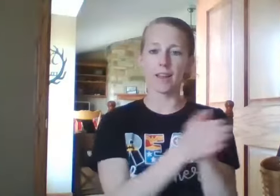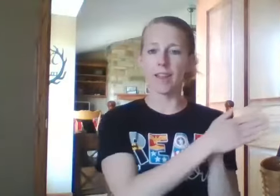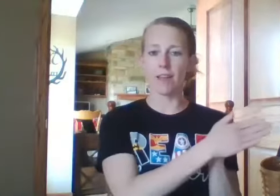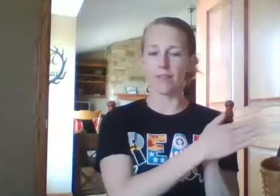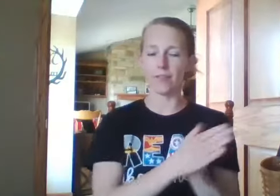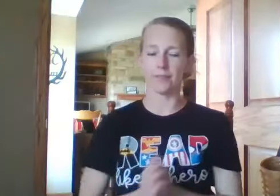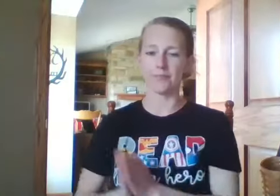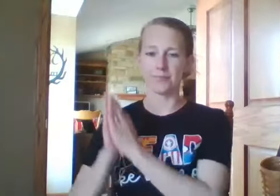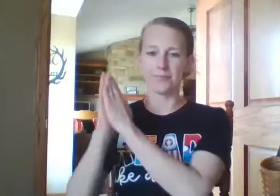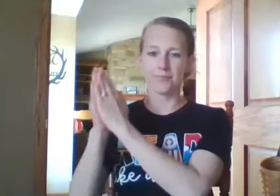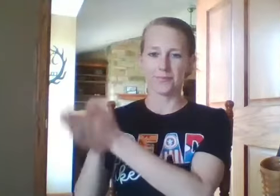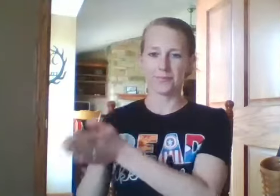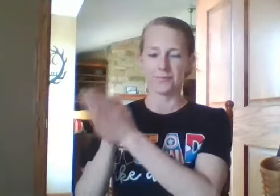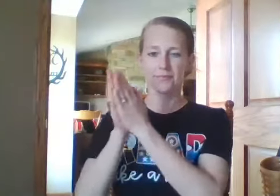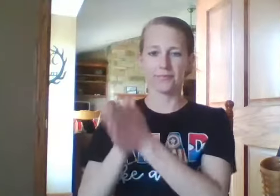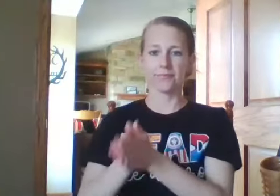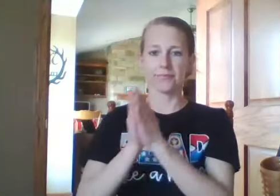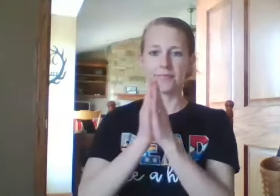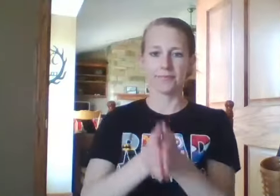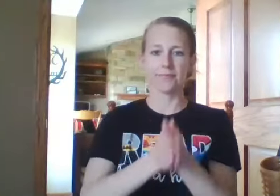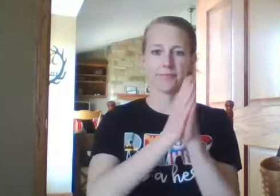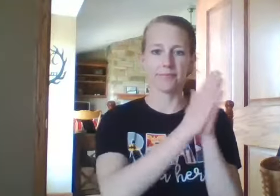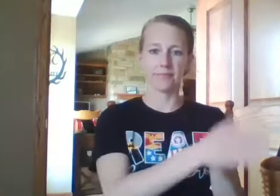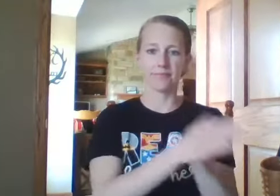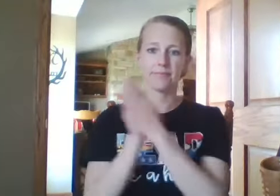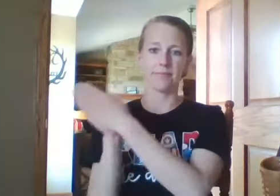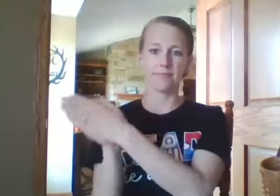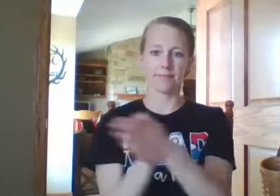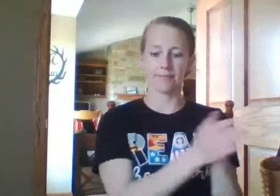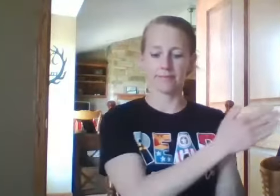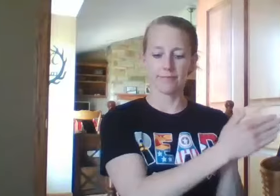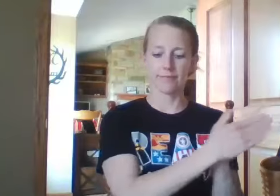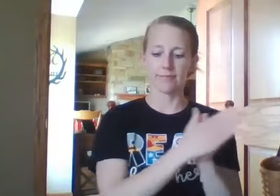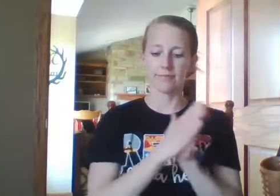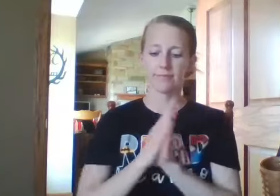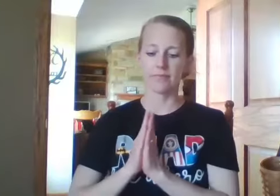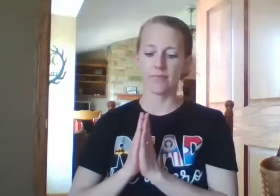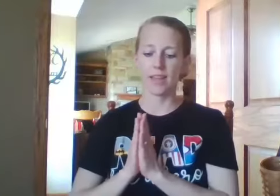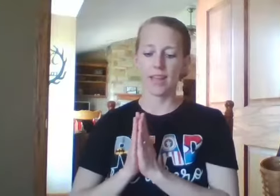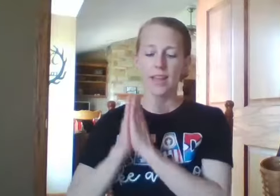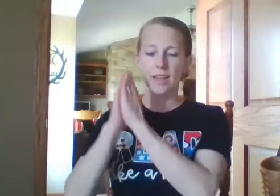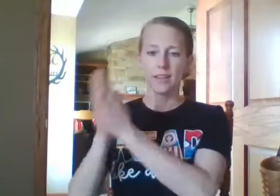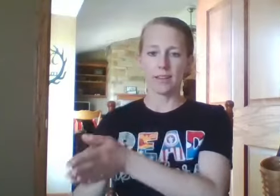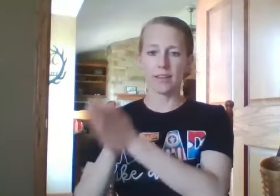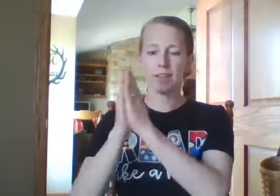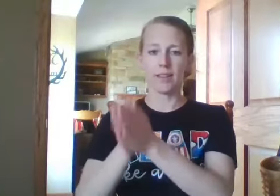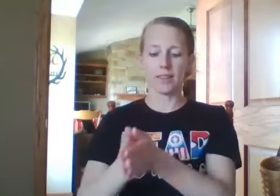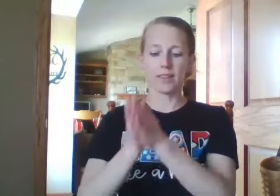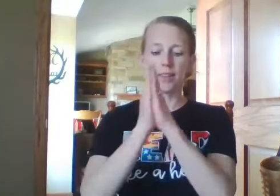cliff, g-l